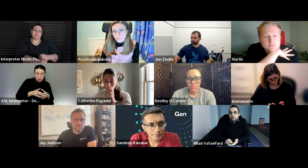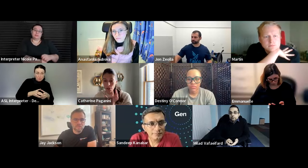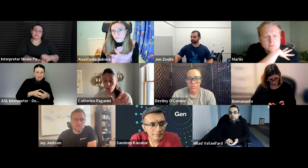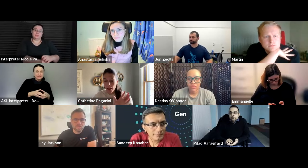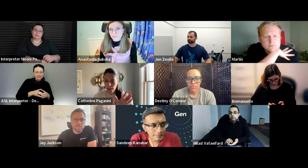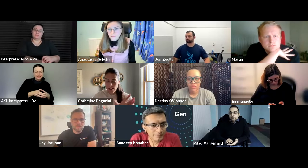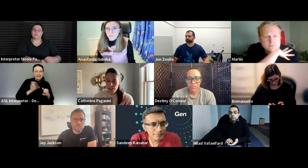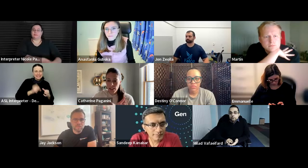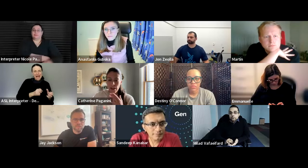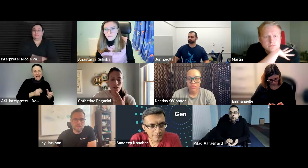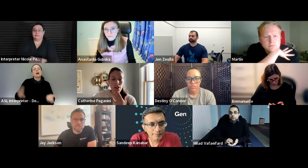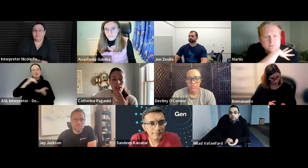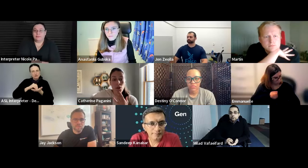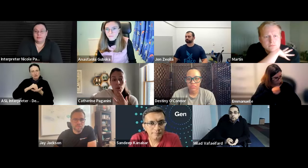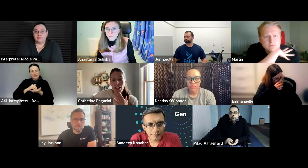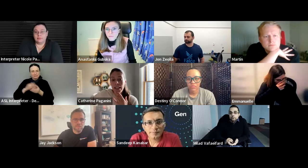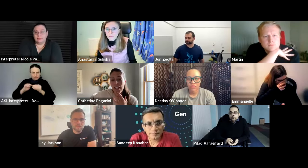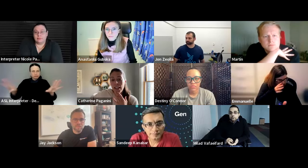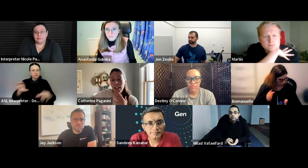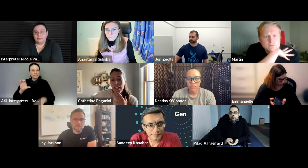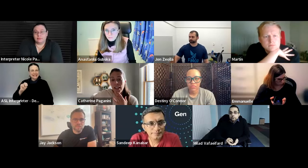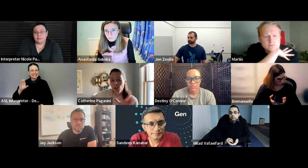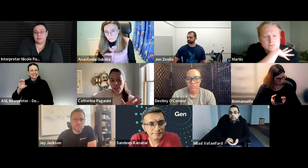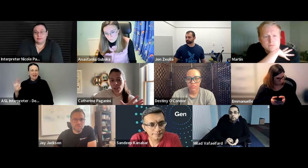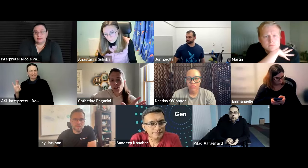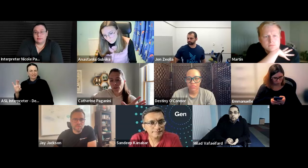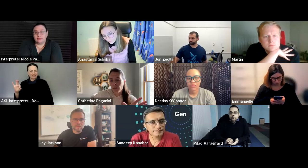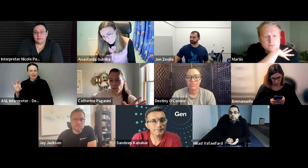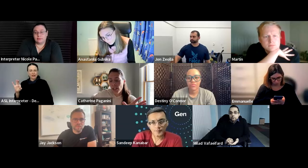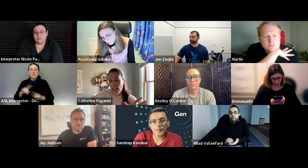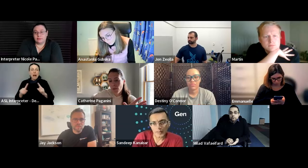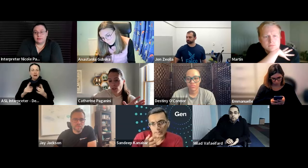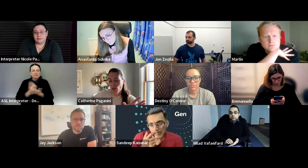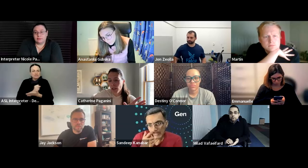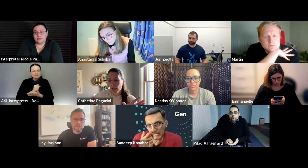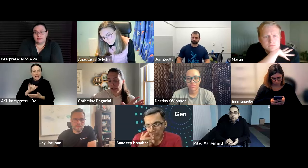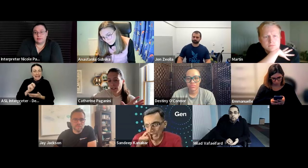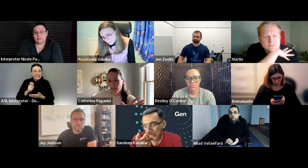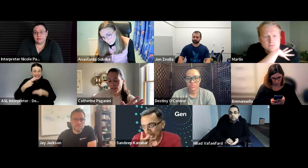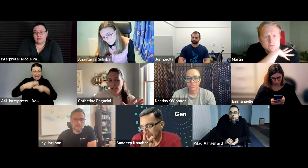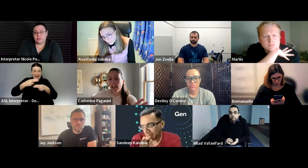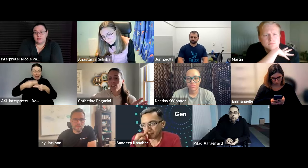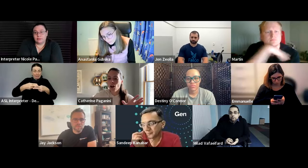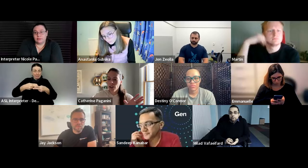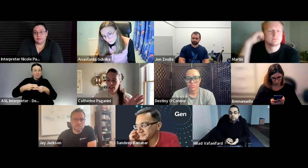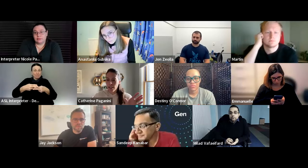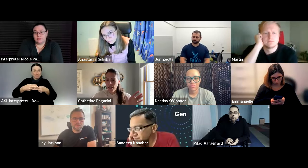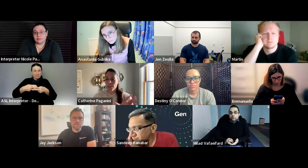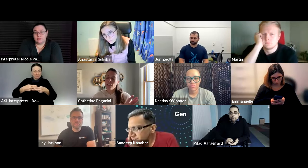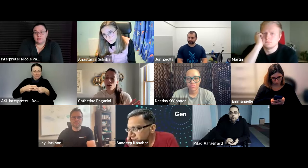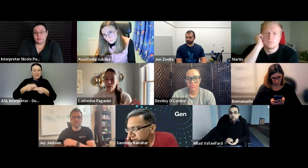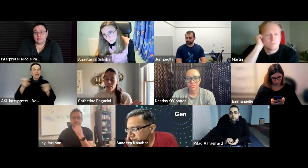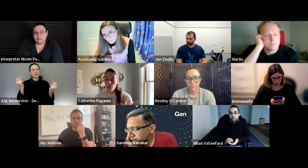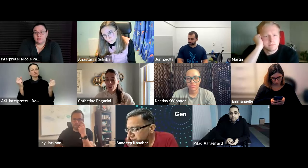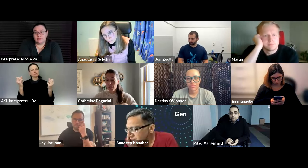be also like republished by the cncf but like leveraging the linux foundation name and doing like signed